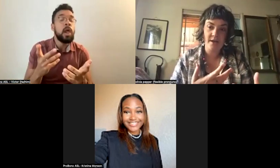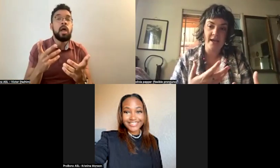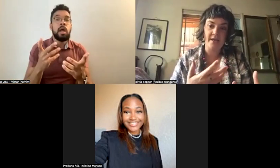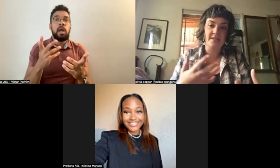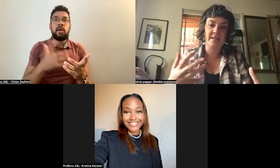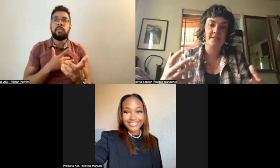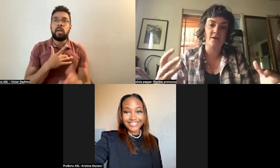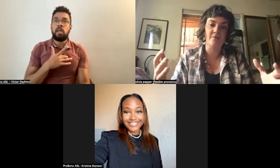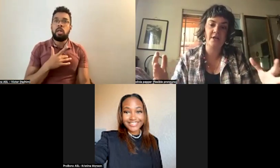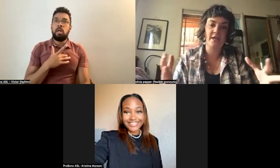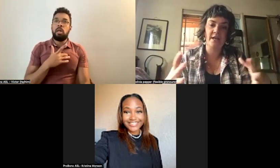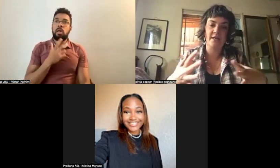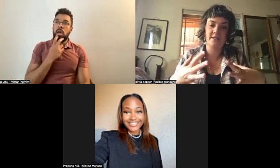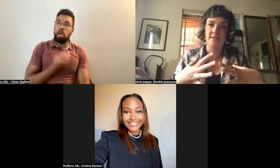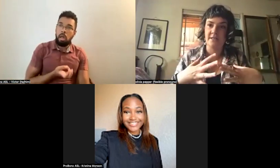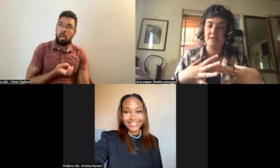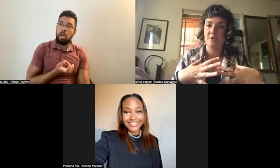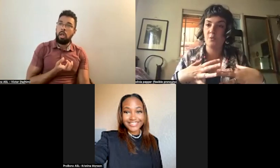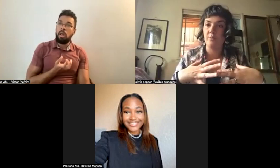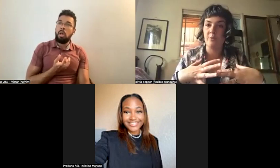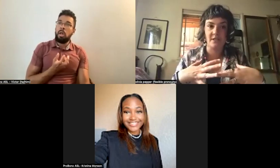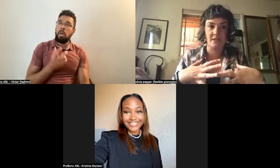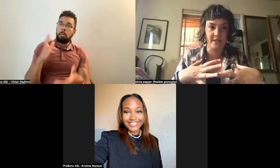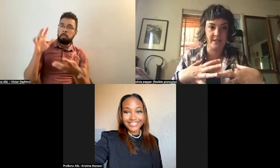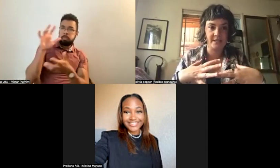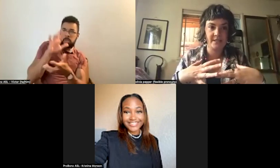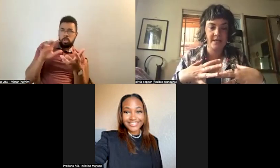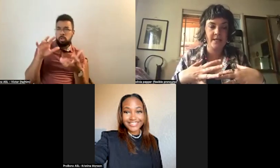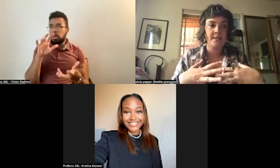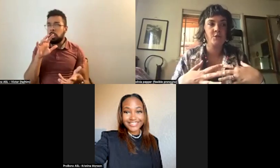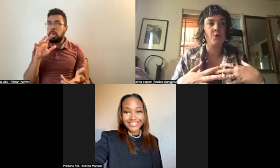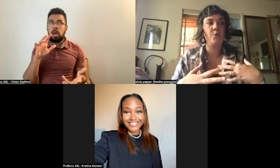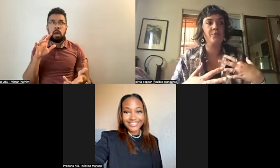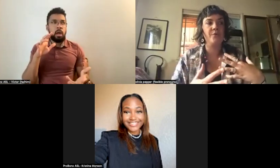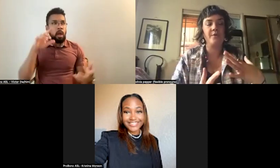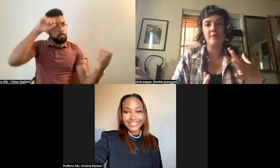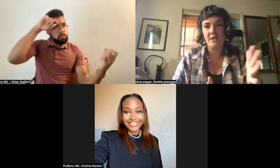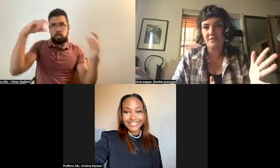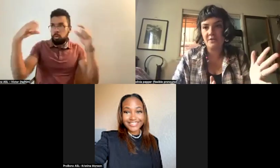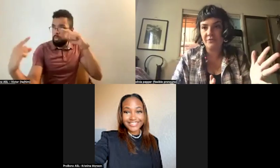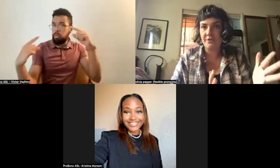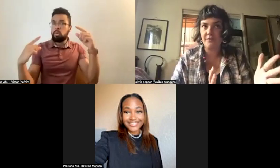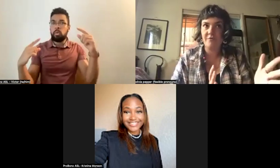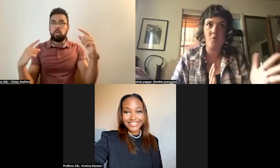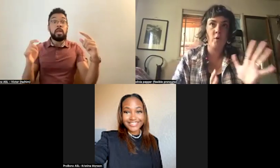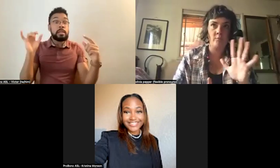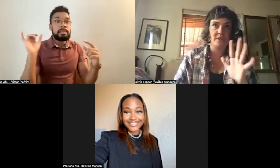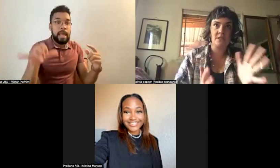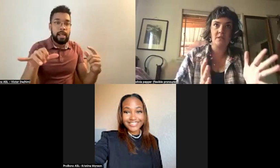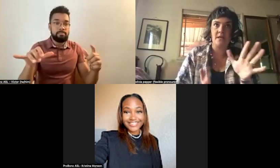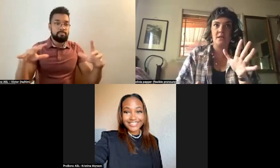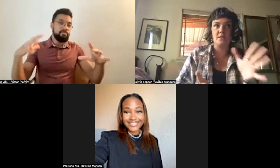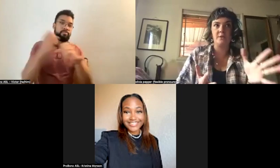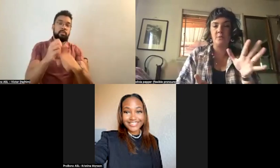and a sense of connectedness between participants. So there are lots of different forms